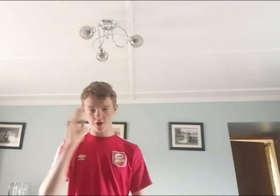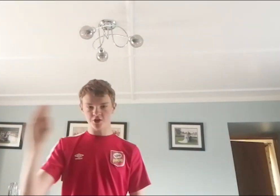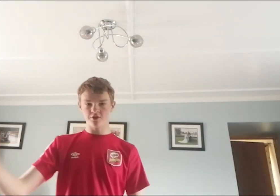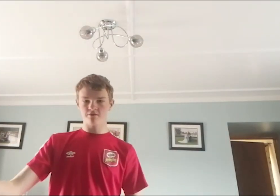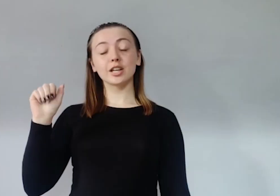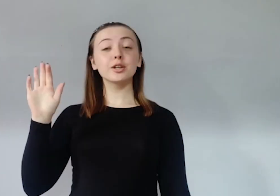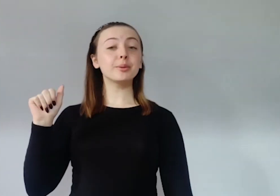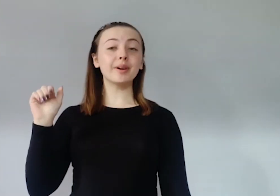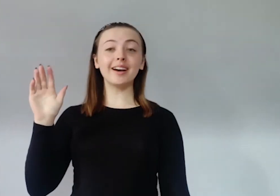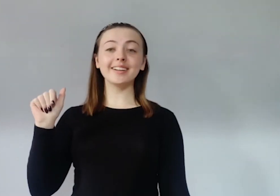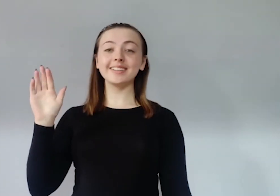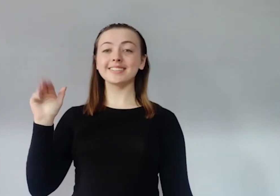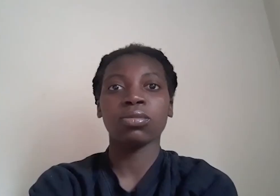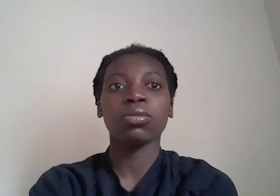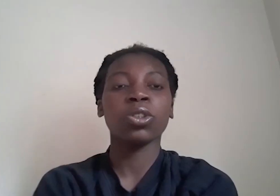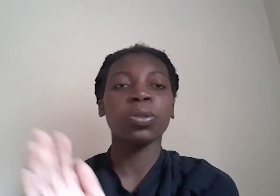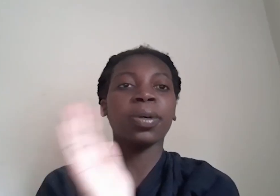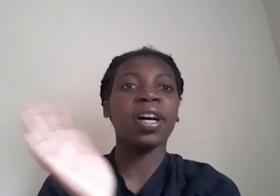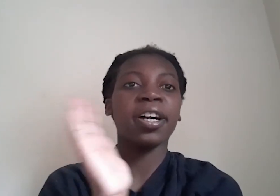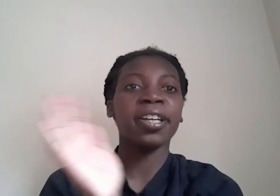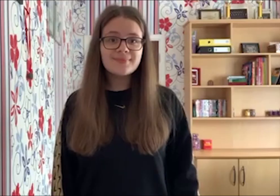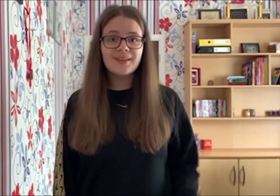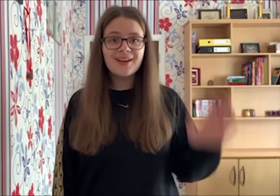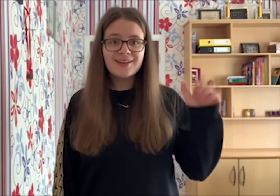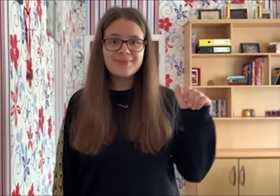watching. Goodbye. Goodbye. Goodbye.